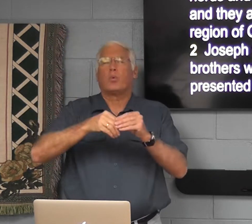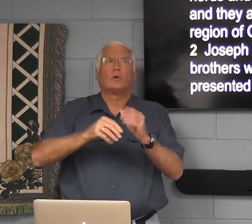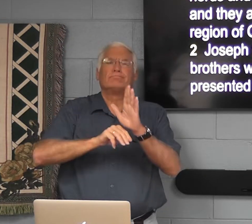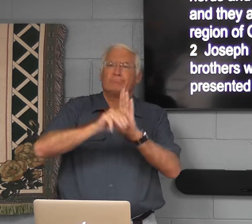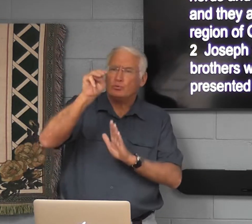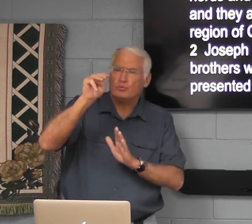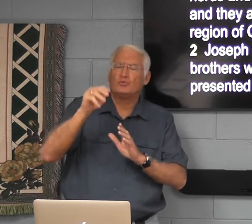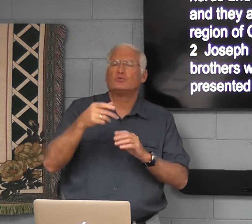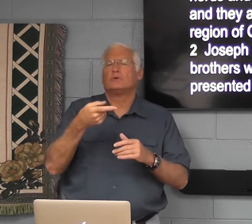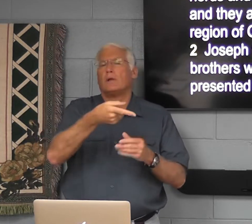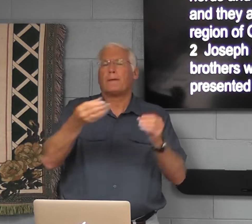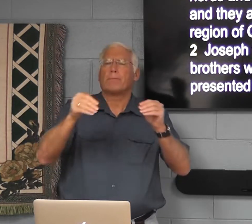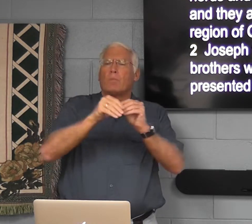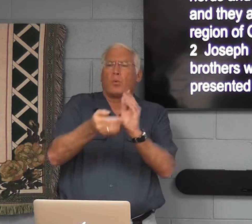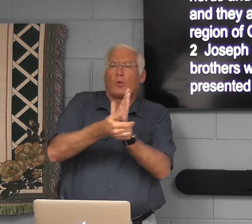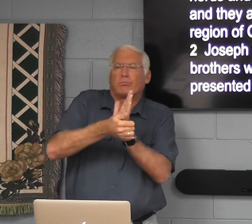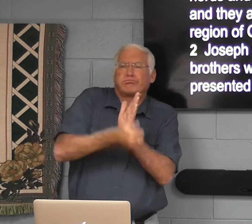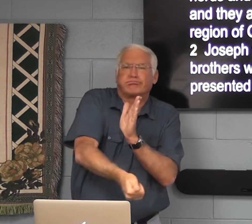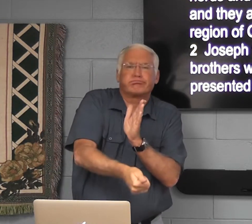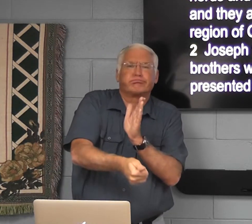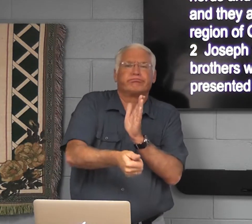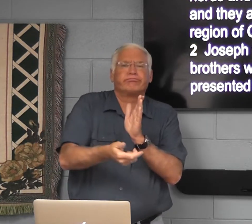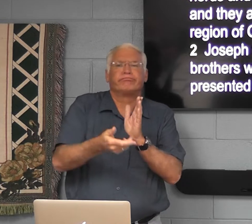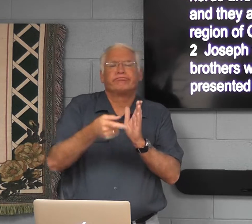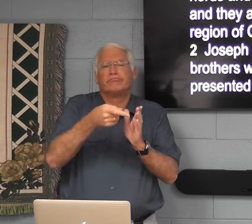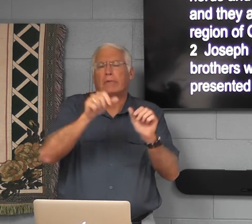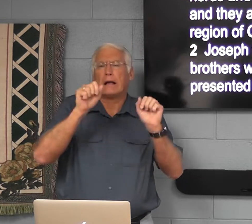not the youngest. They were more mature, more skilled,